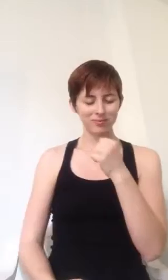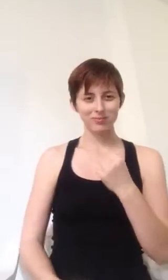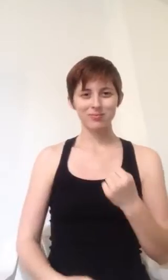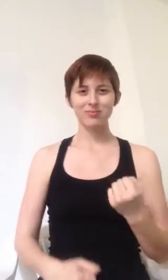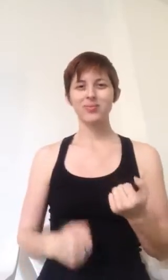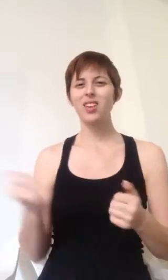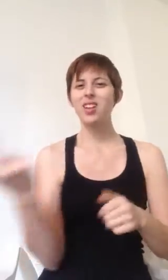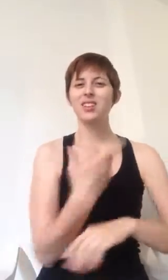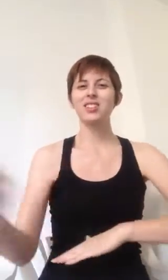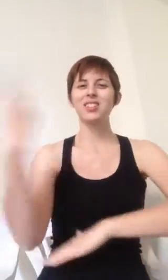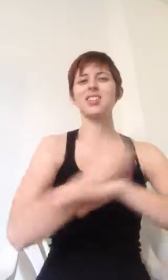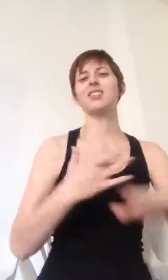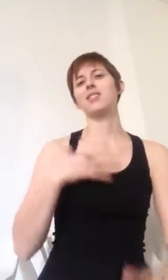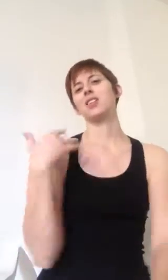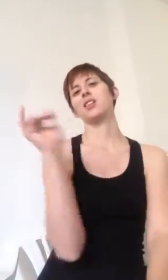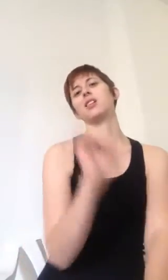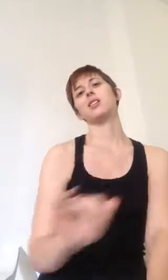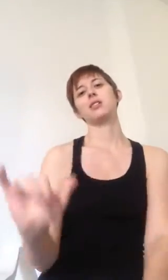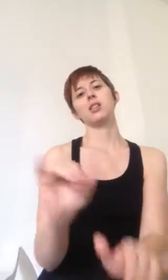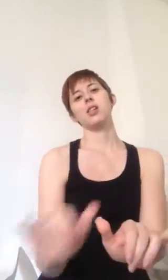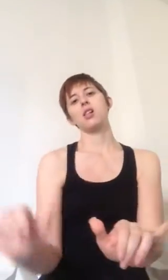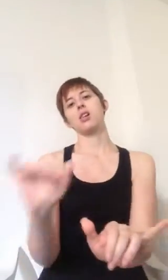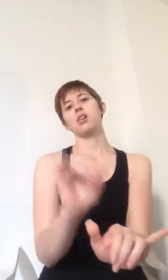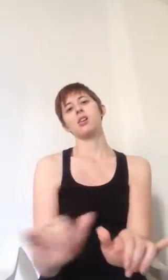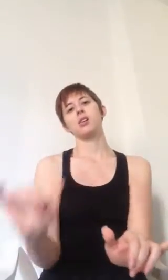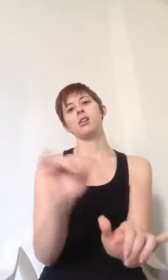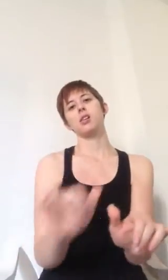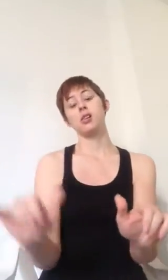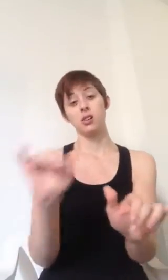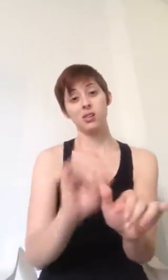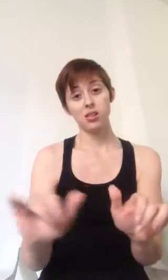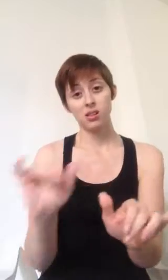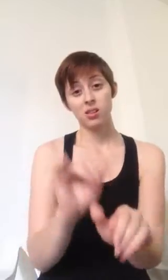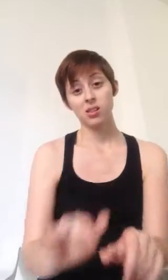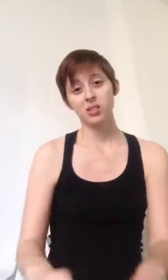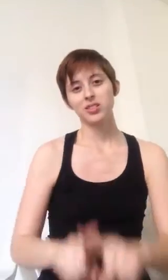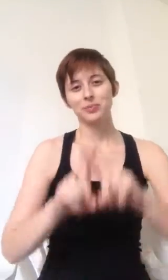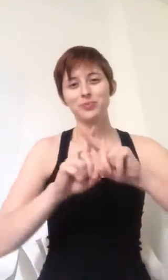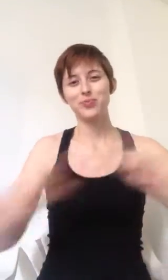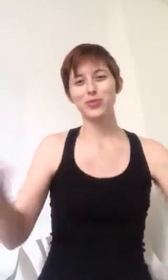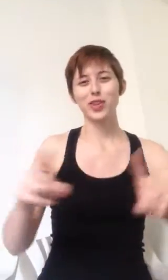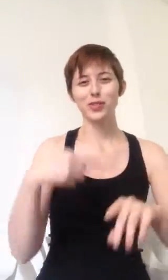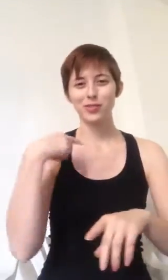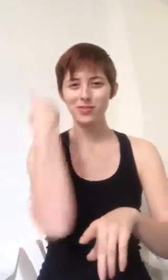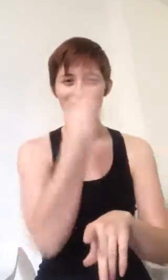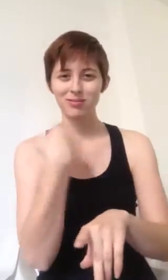All these days, they feel like they're the same Just different faces,